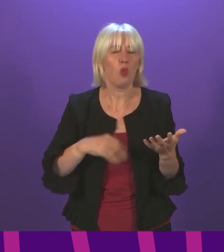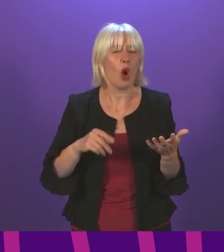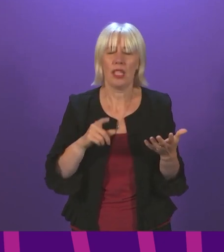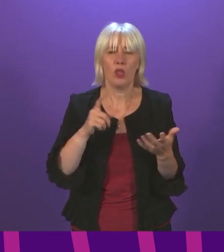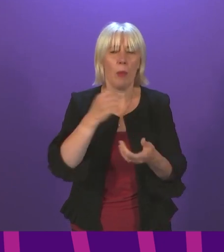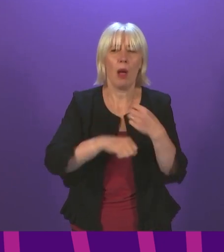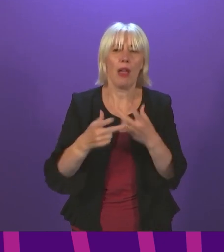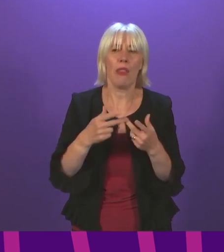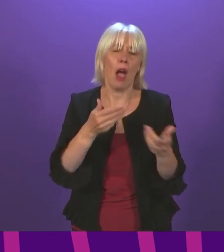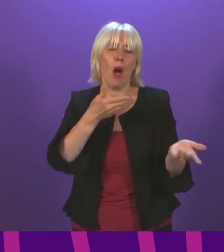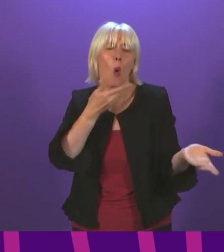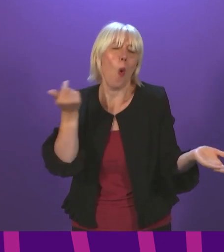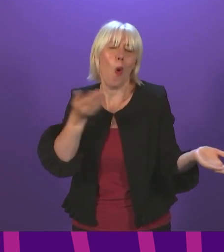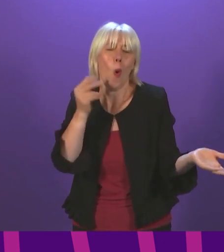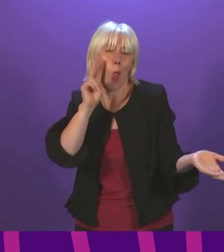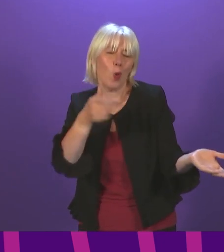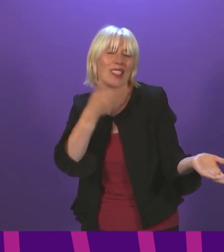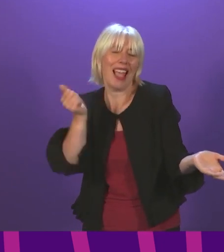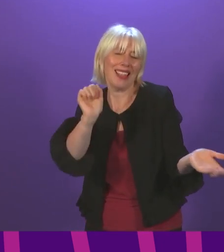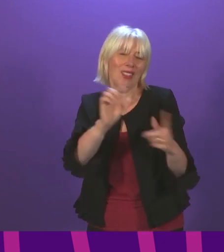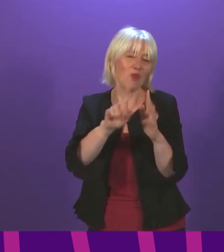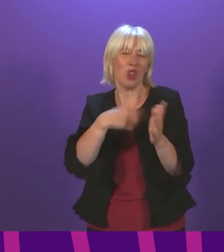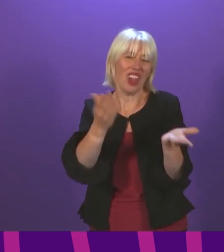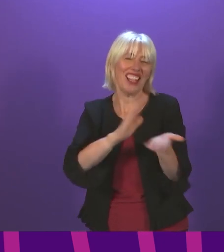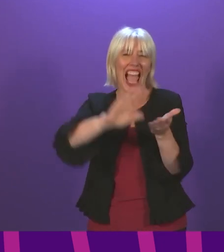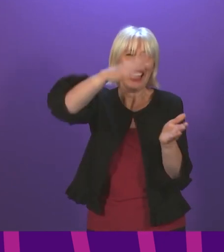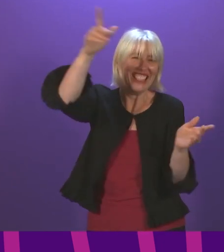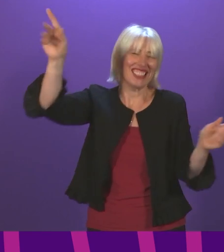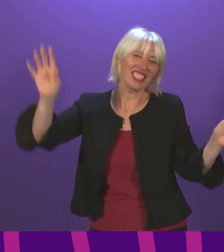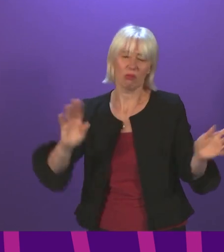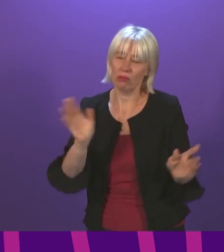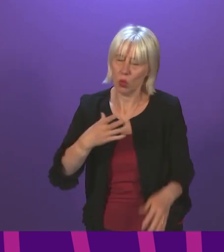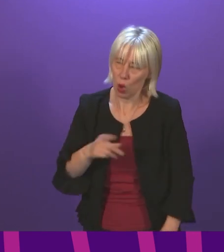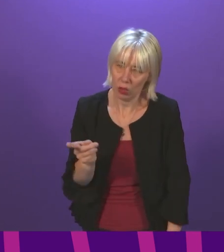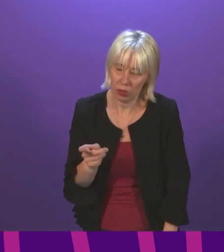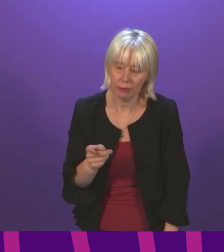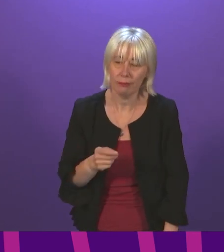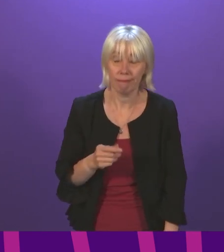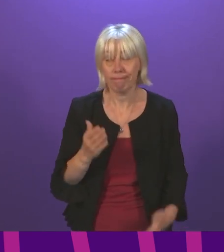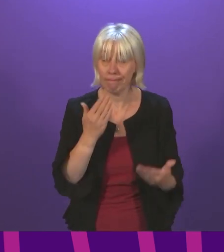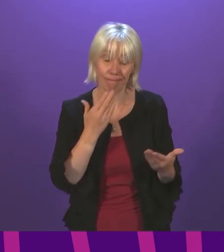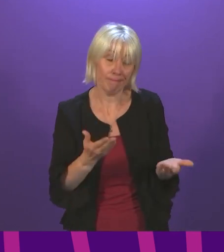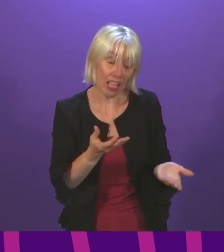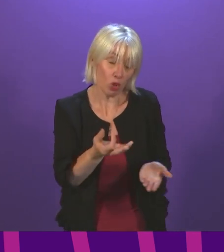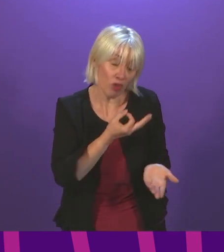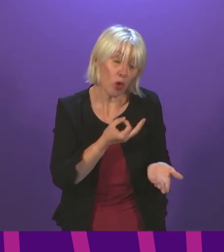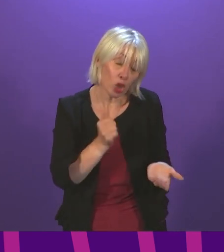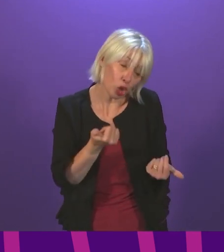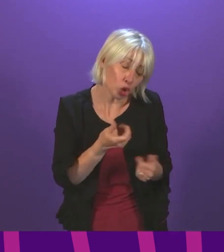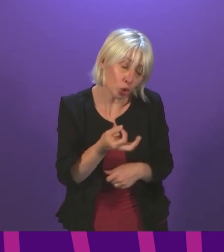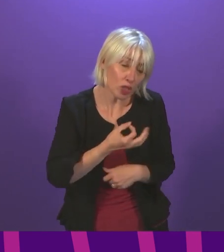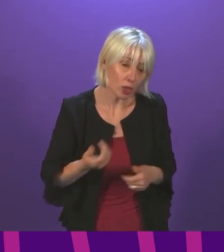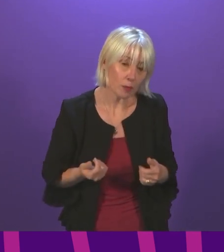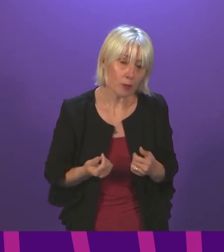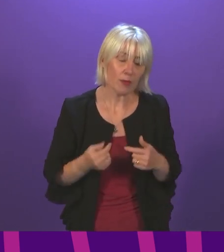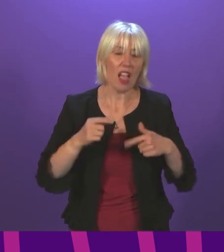Highlands and Islands? First Minister. I thank Rhoda Grant for a question and I think it is a perfectly reasonable question. I am not sure anybody